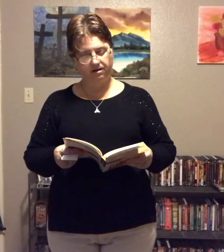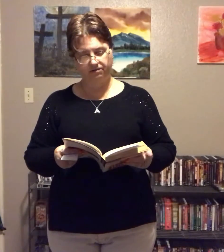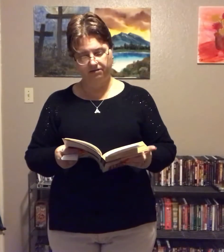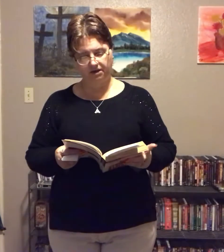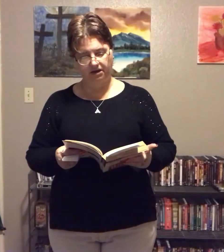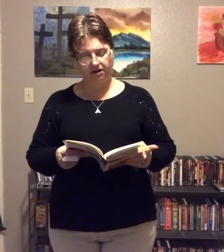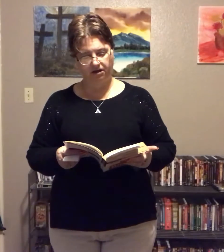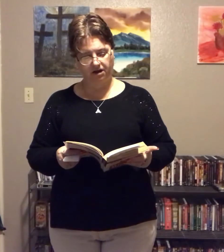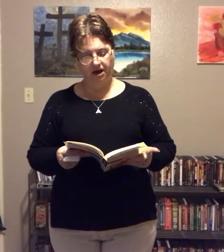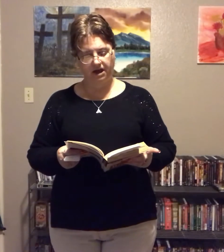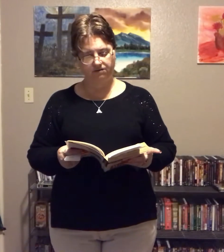In his